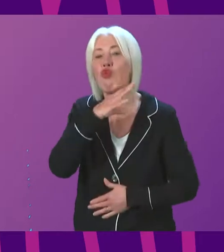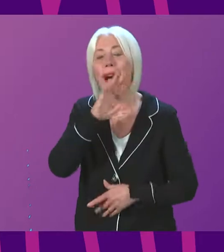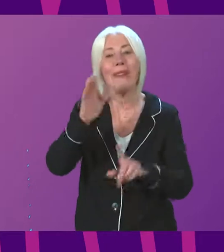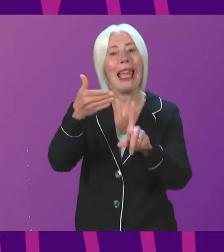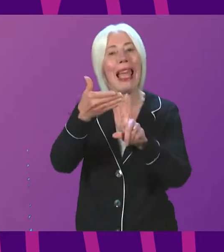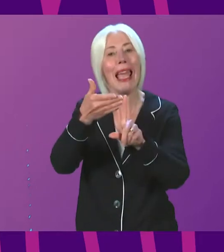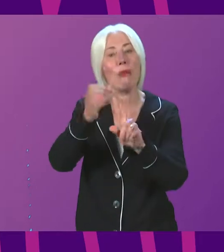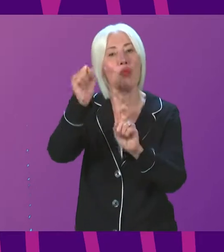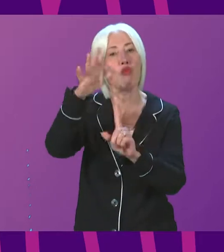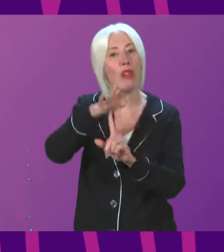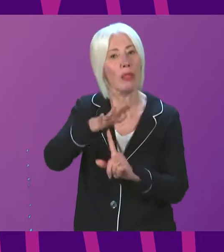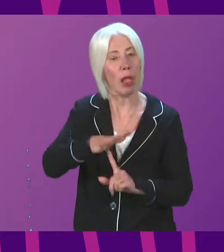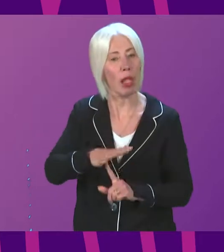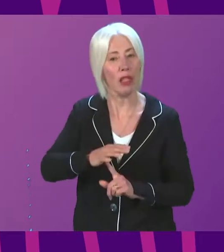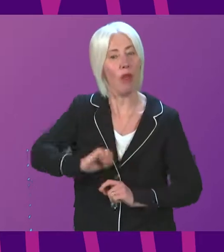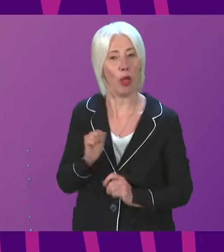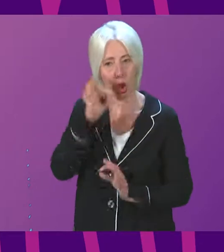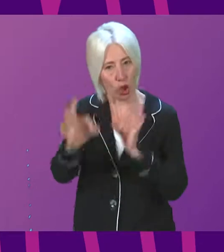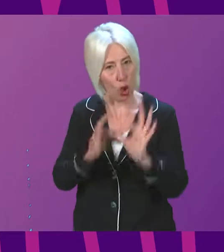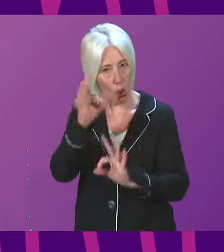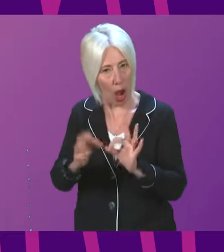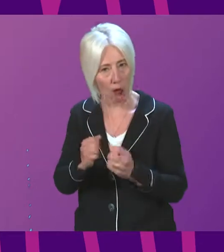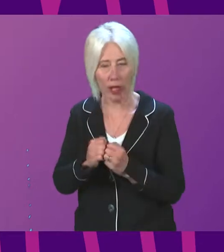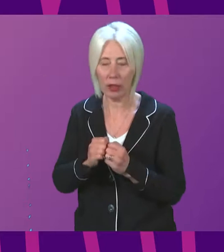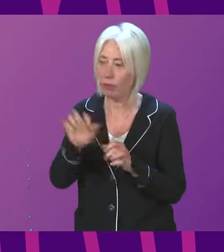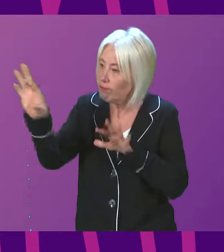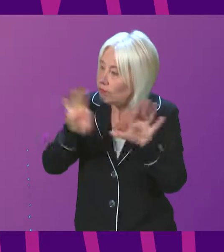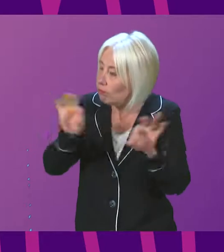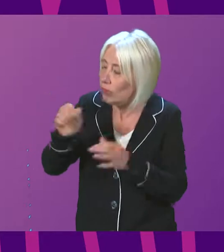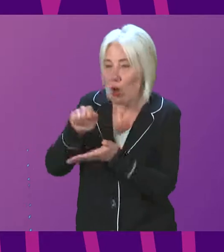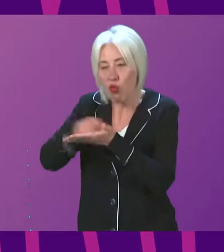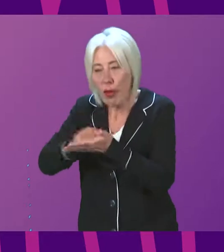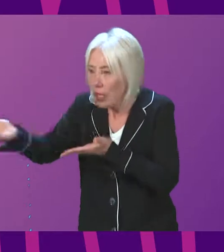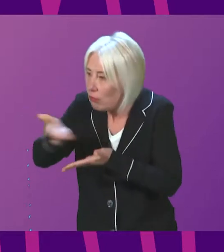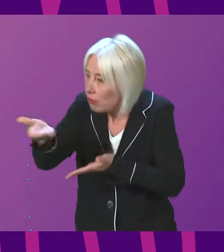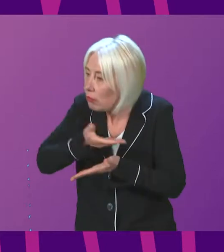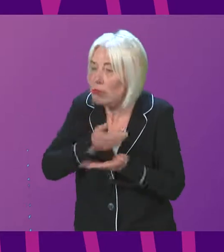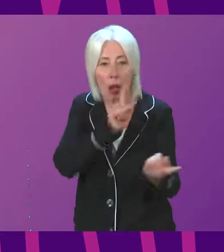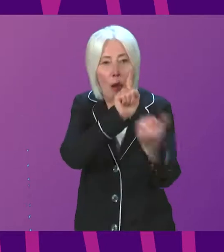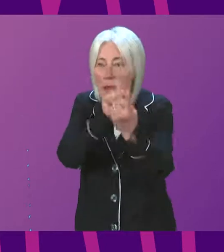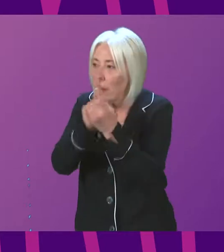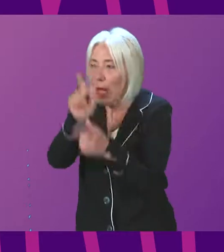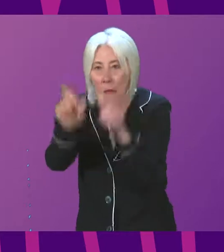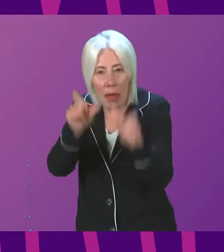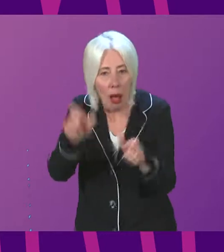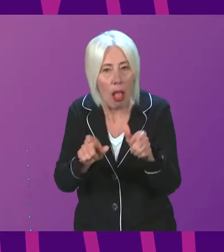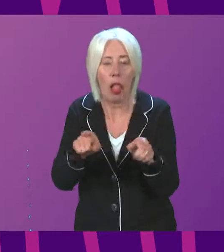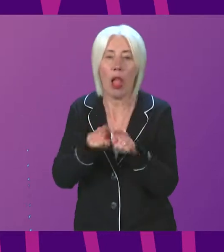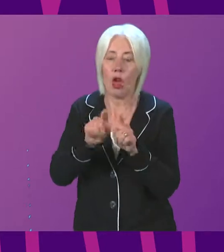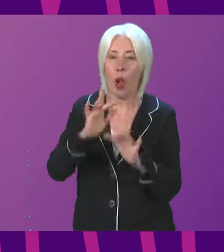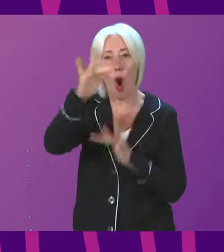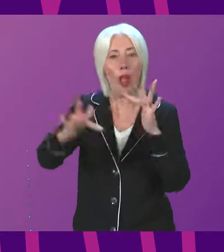principles for the Scottish Inquiry. This involved inviting written submissions, meeting many stakeholders and having an online